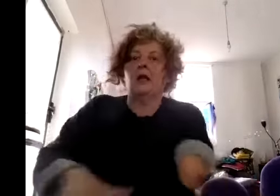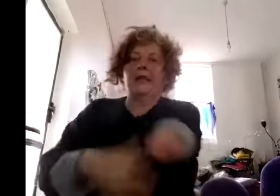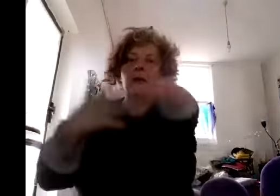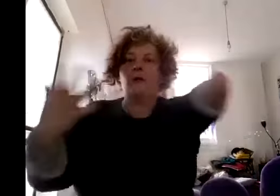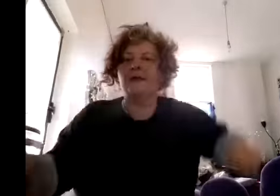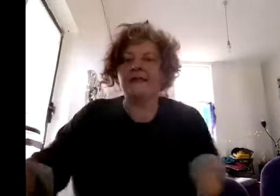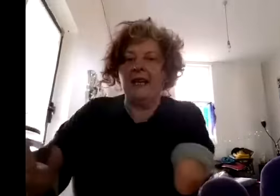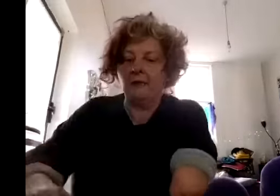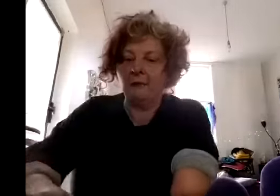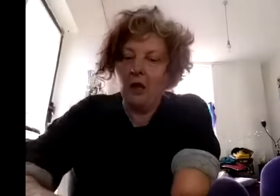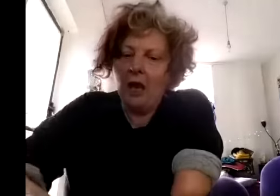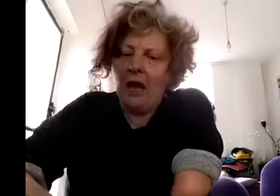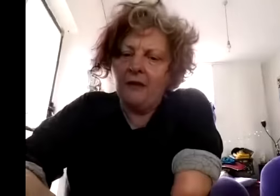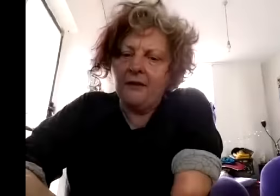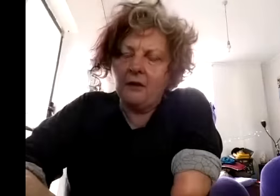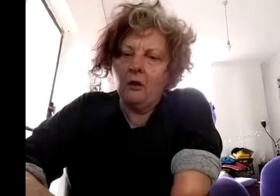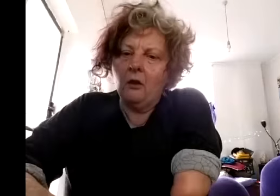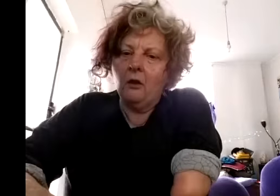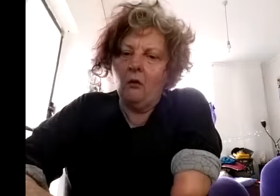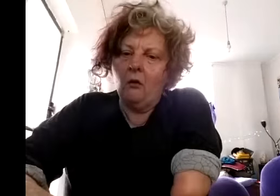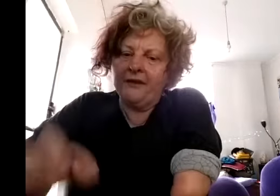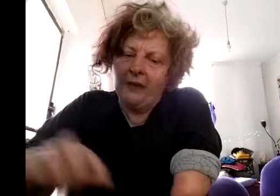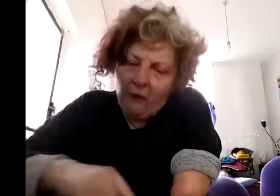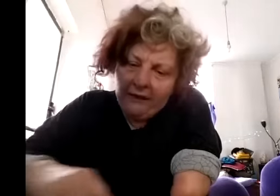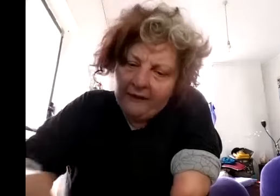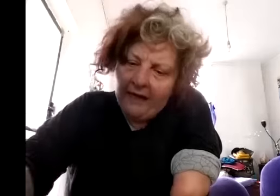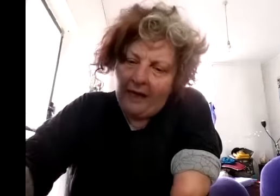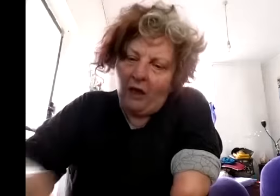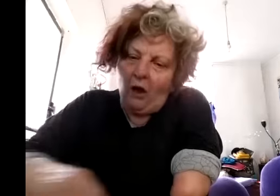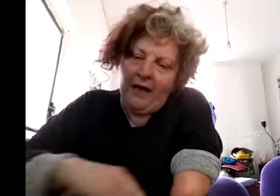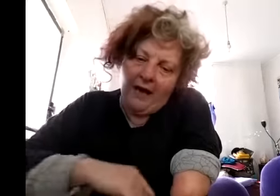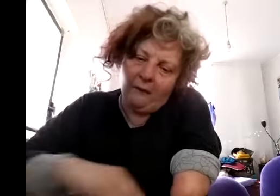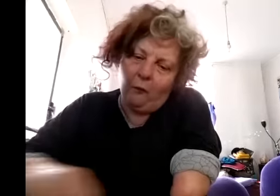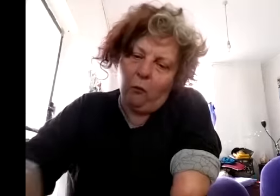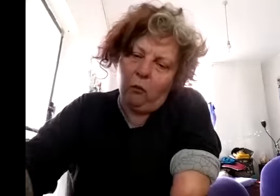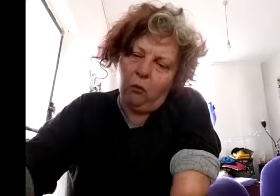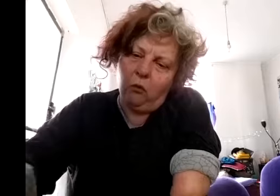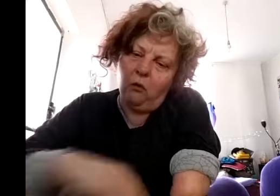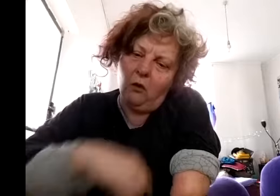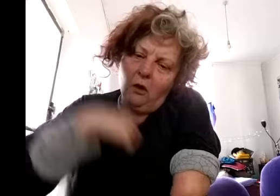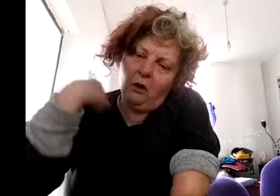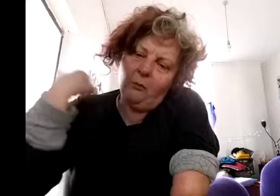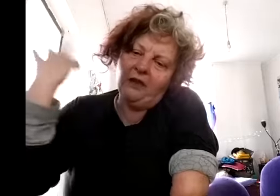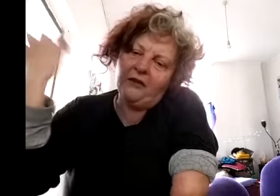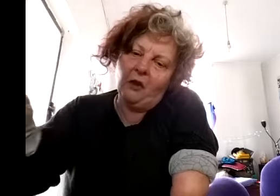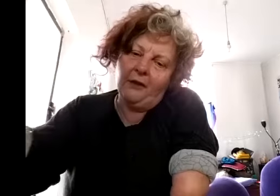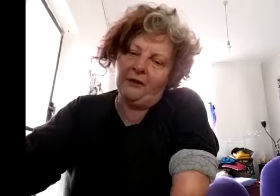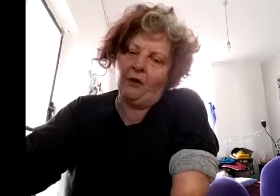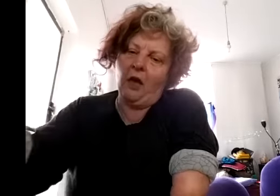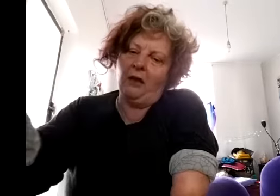keep everyone safe and somewhere in there i have been concerned at times